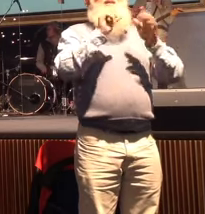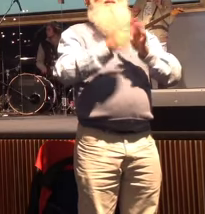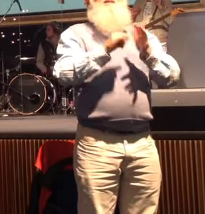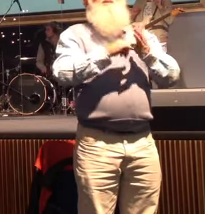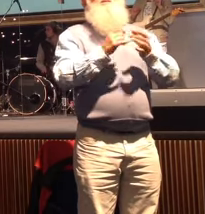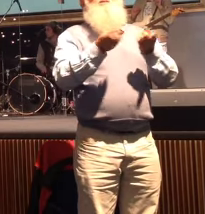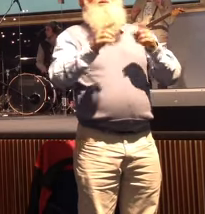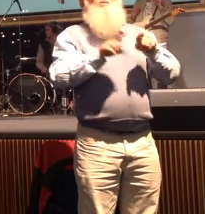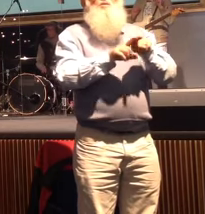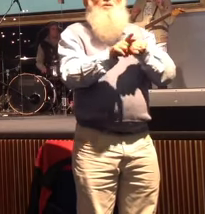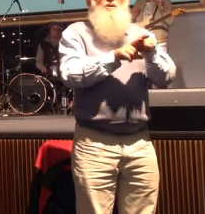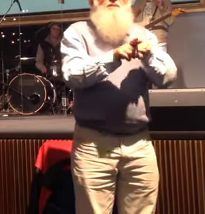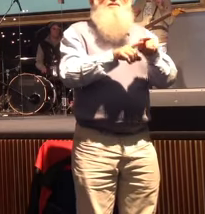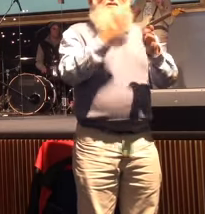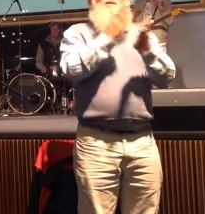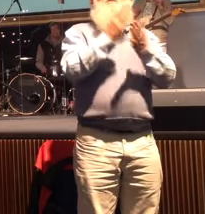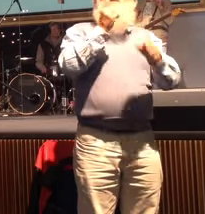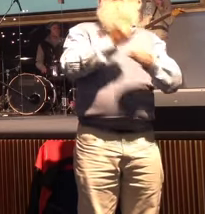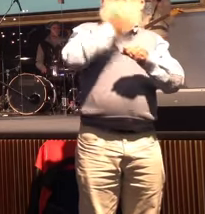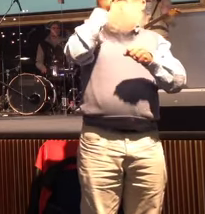learned to rely on God and not on ourselves